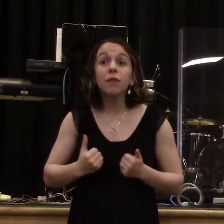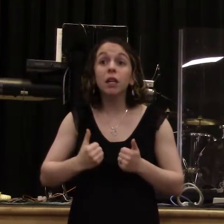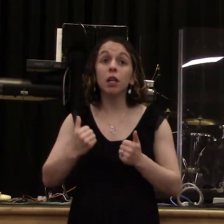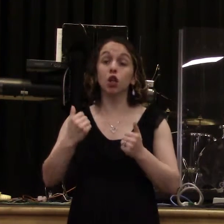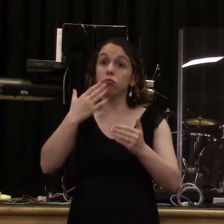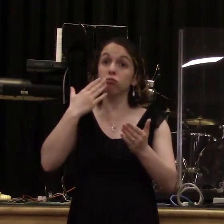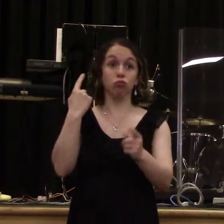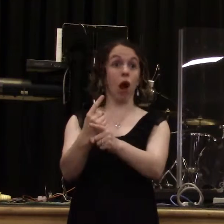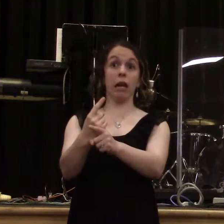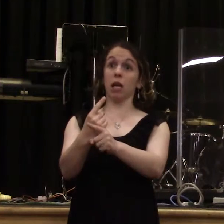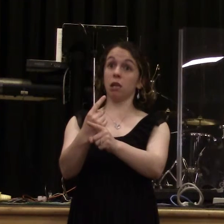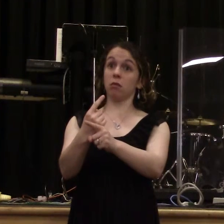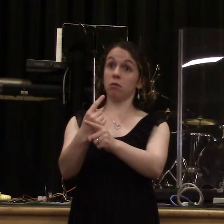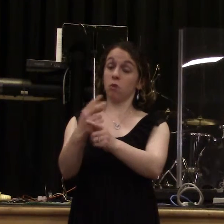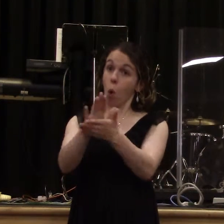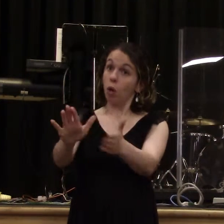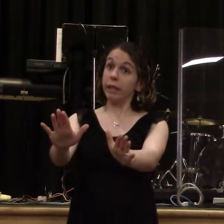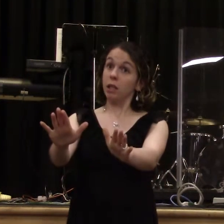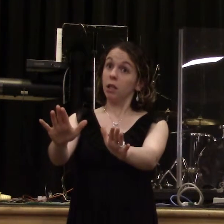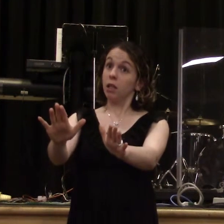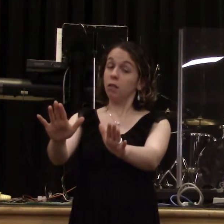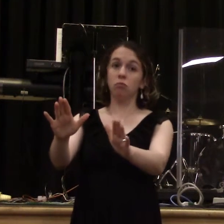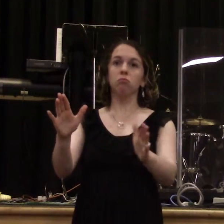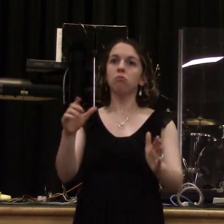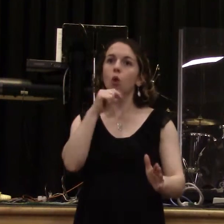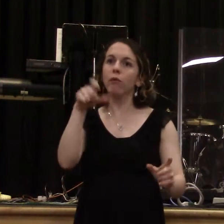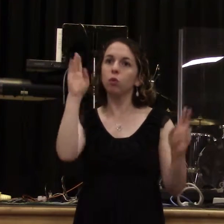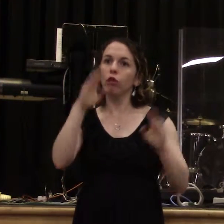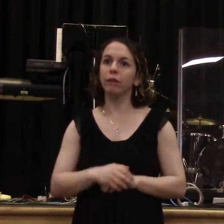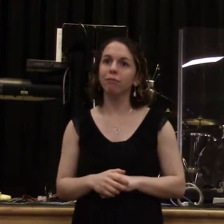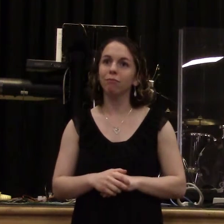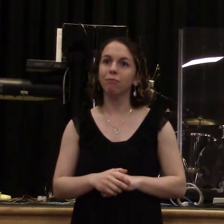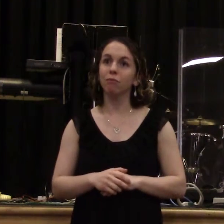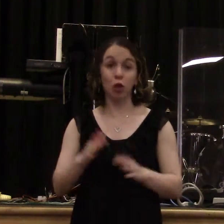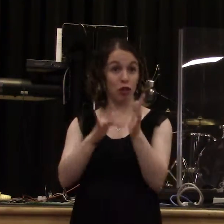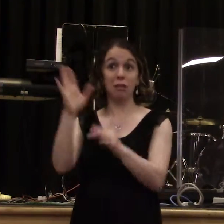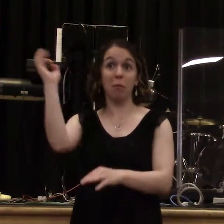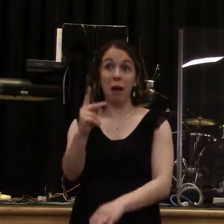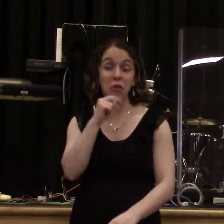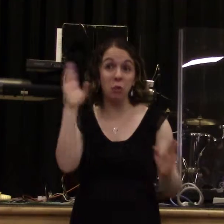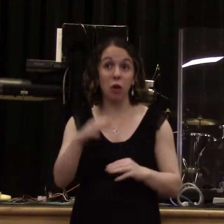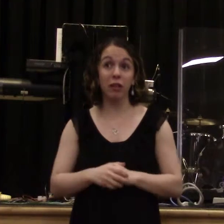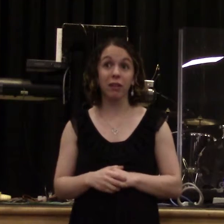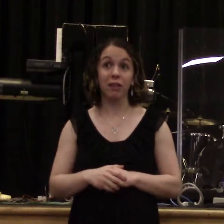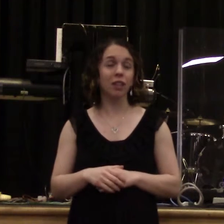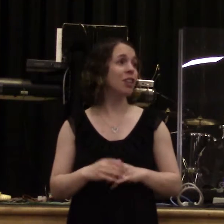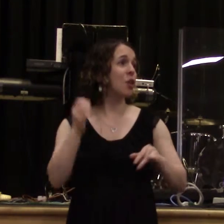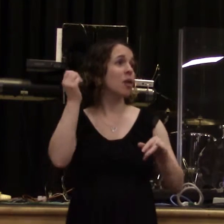is. Somebody say, man, you're believing right, you're living right and doing right. Hey, Zach, God's not going to ask you, you know, to pick your nose a different way. Let